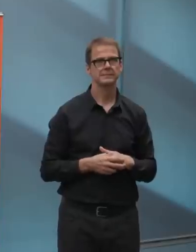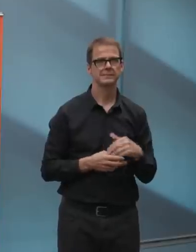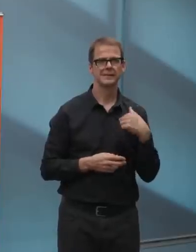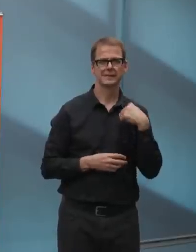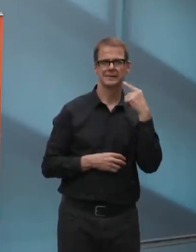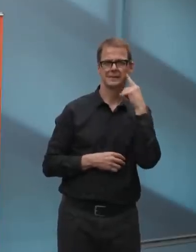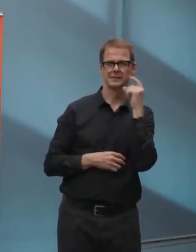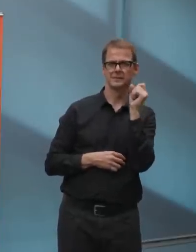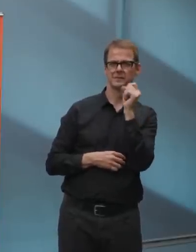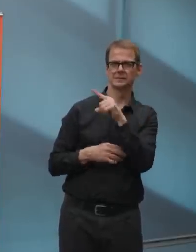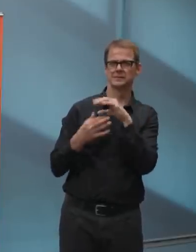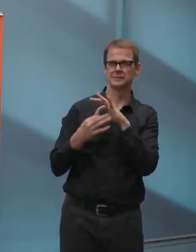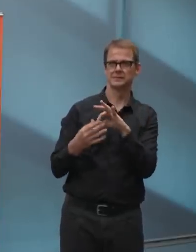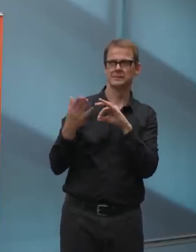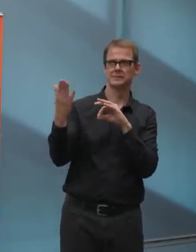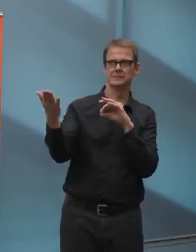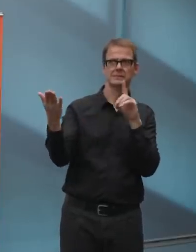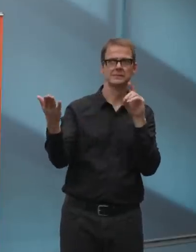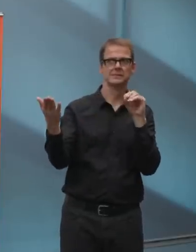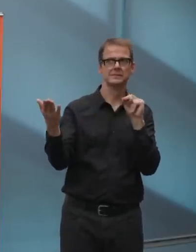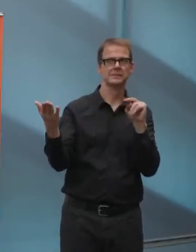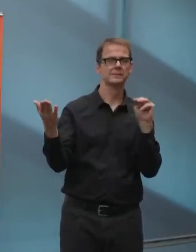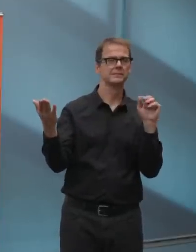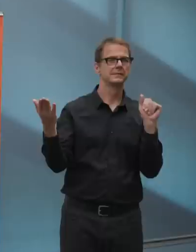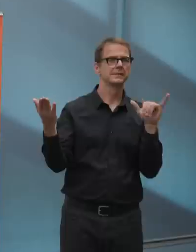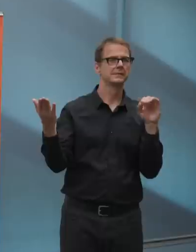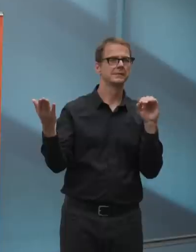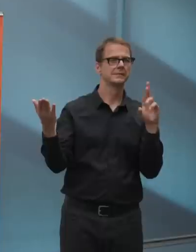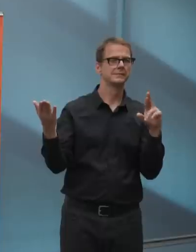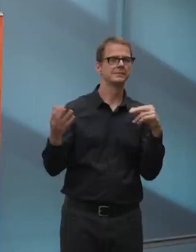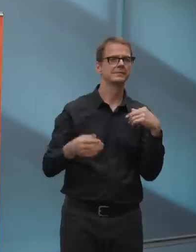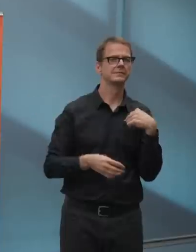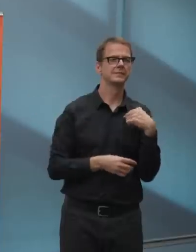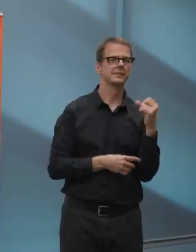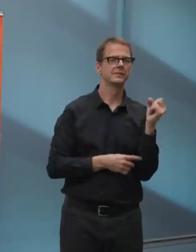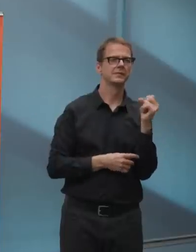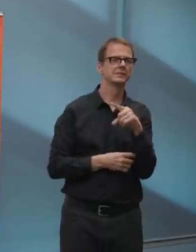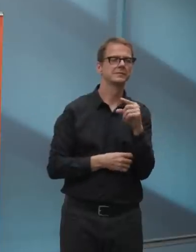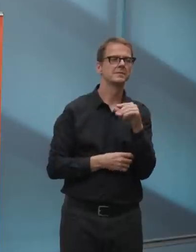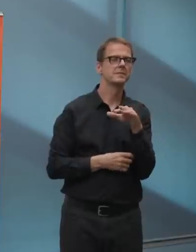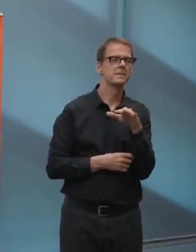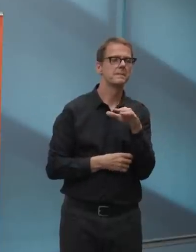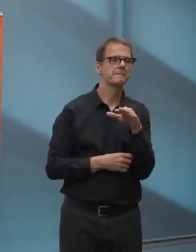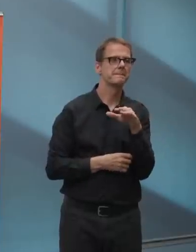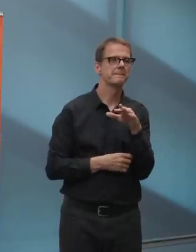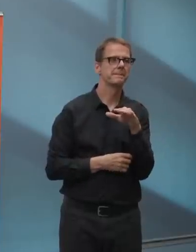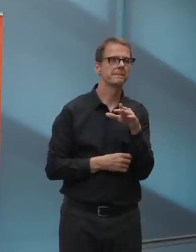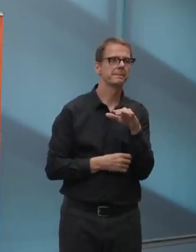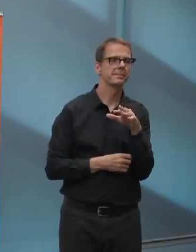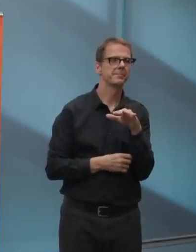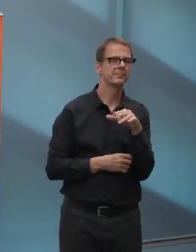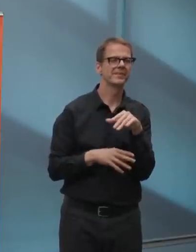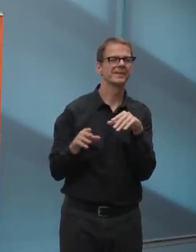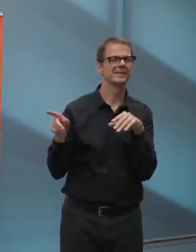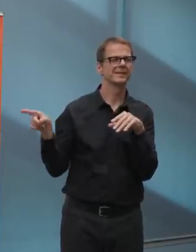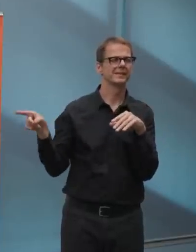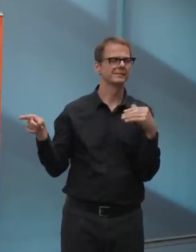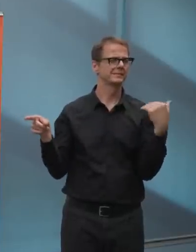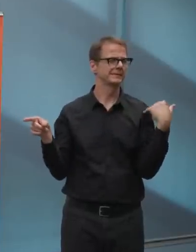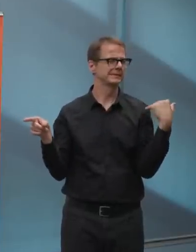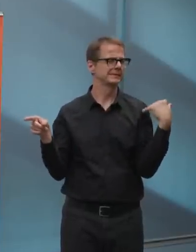Um, I am wondering if you've talked about how certain infrastructure projects might have to